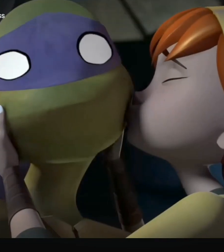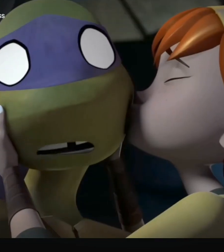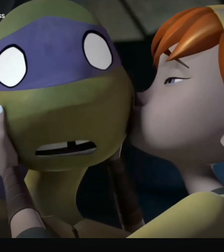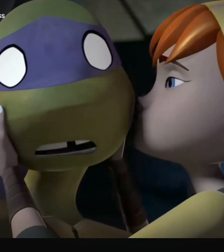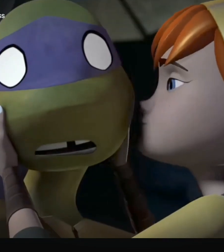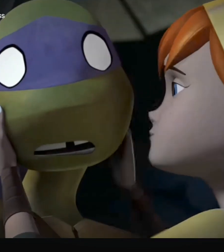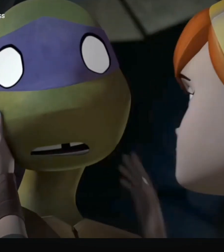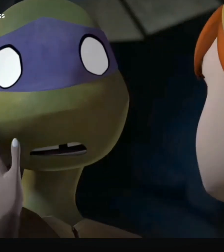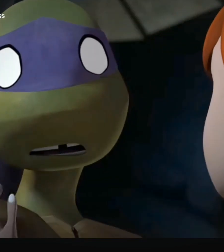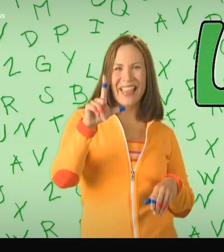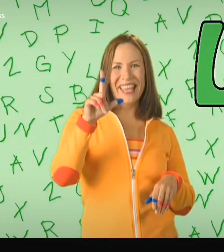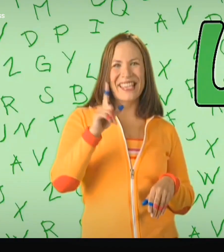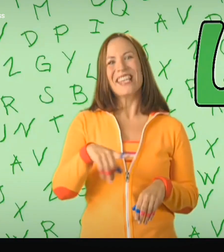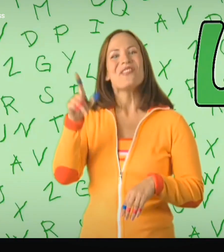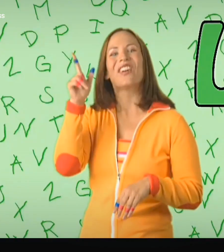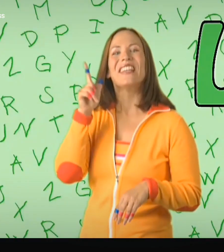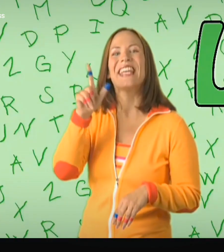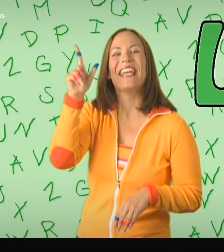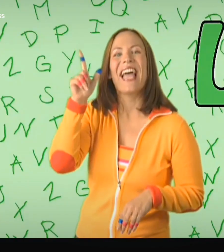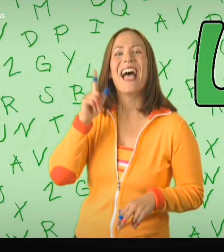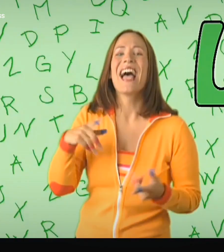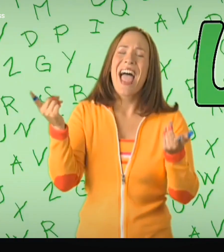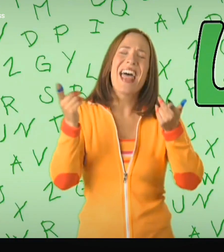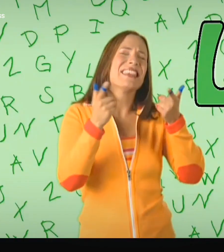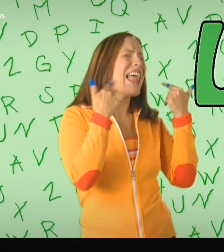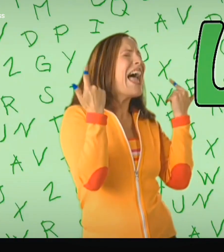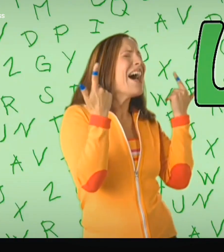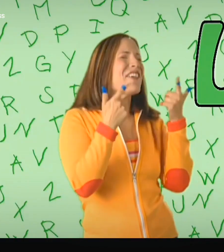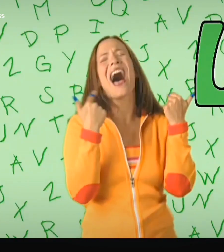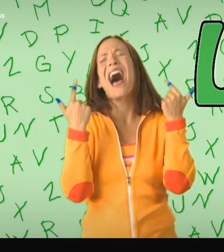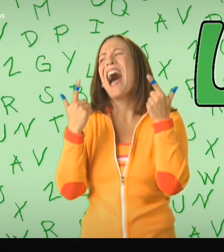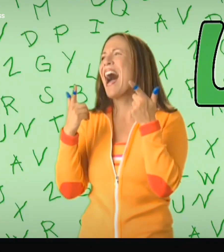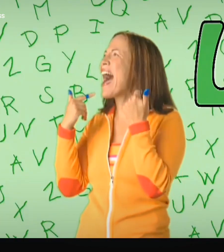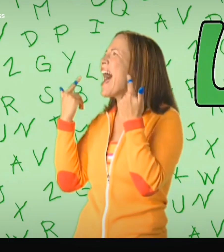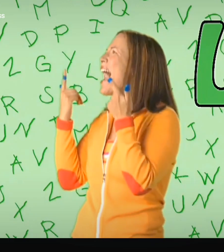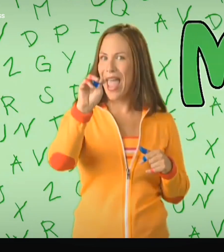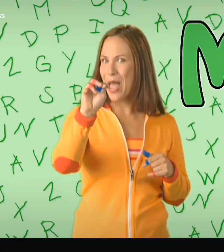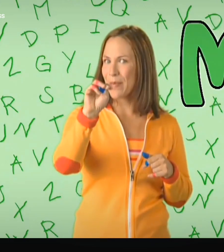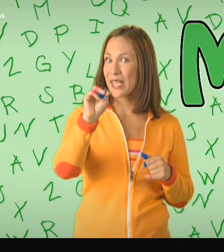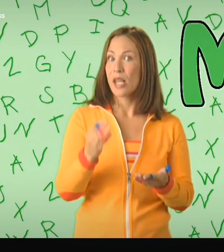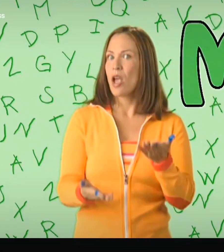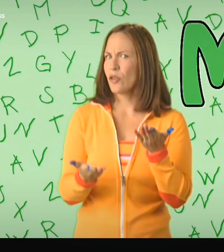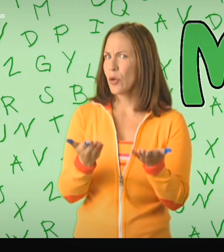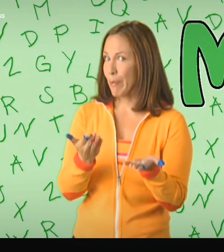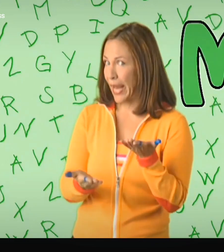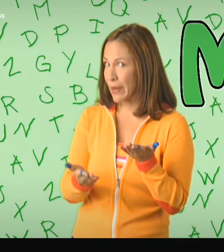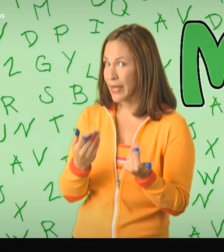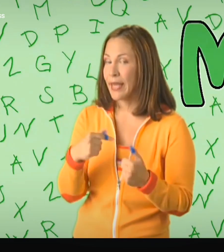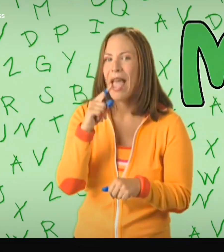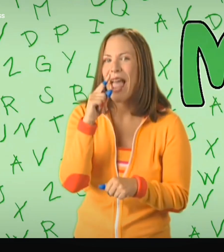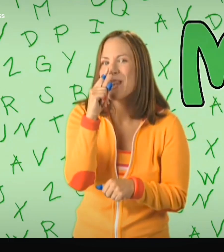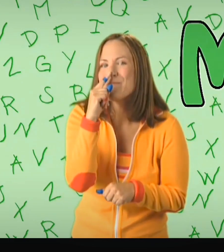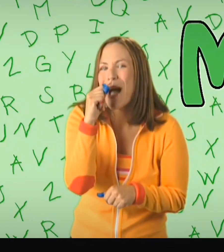L is for Leah and Laugh M is for Maybe and Mice